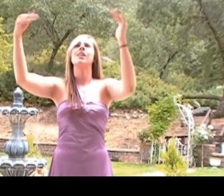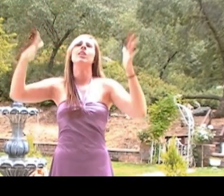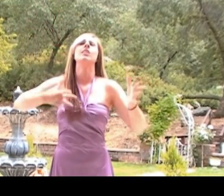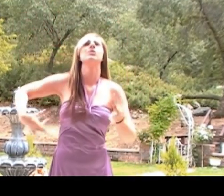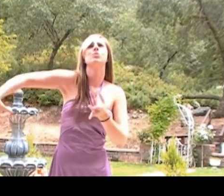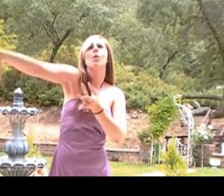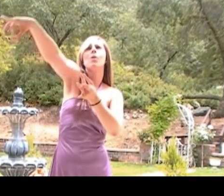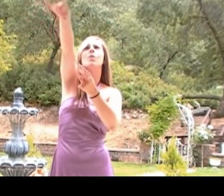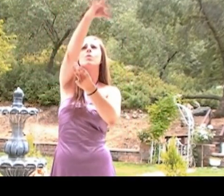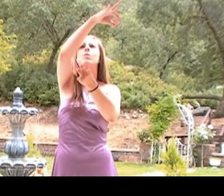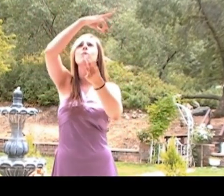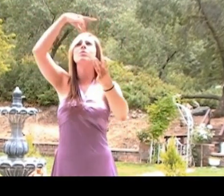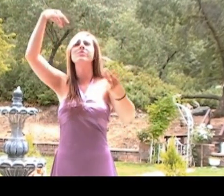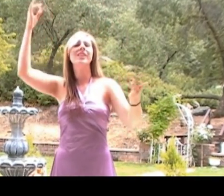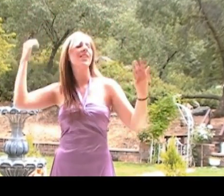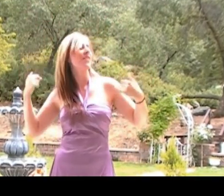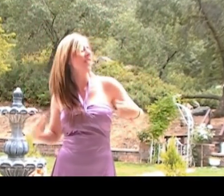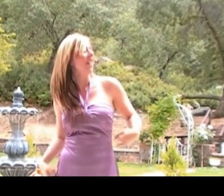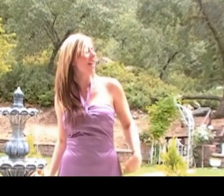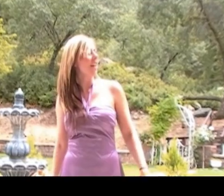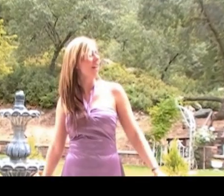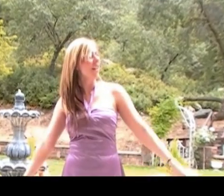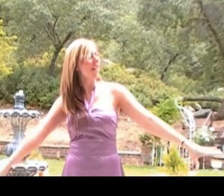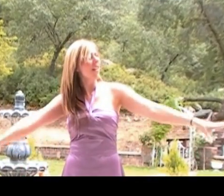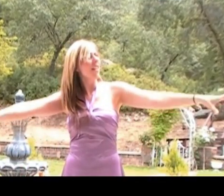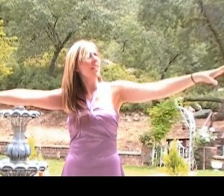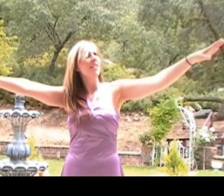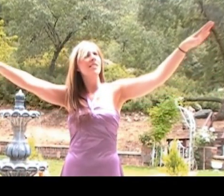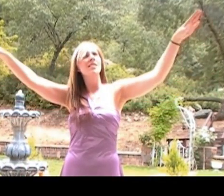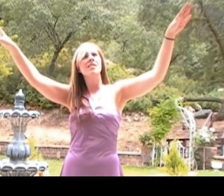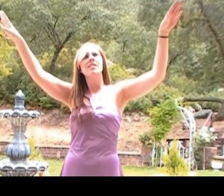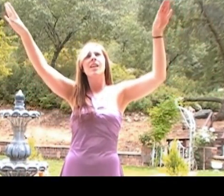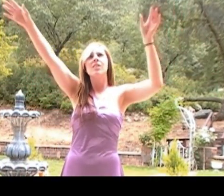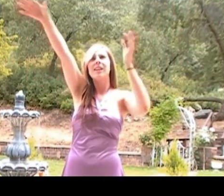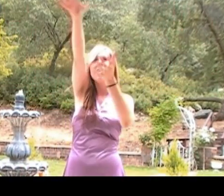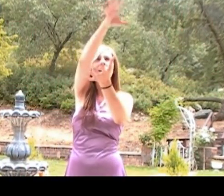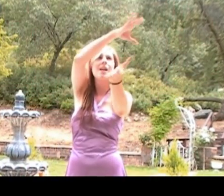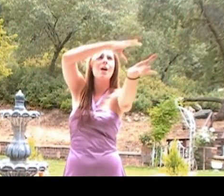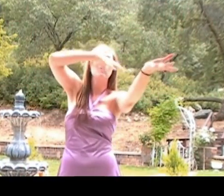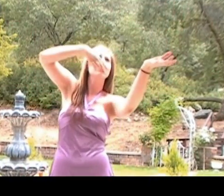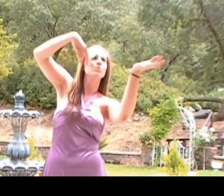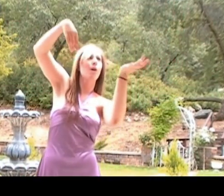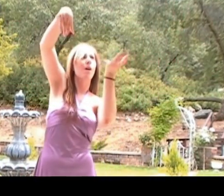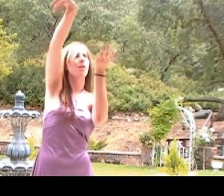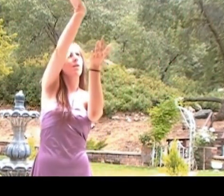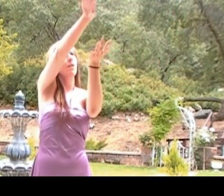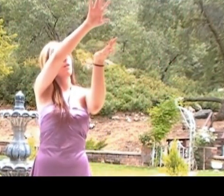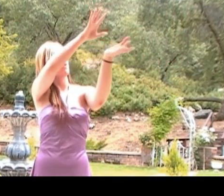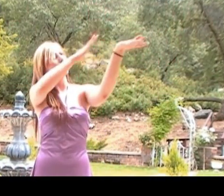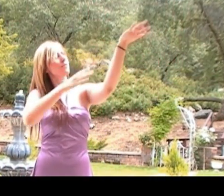souls can fly The clouds roll by